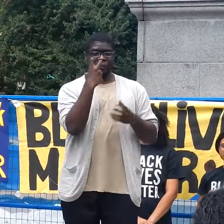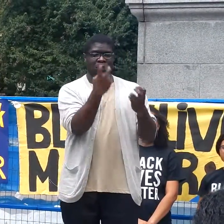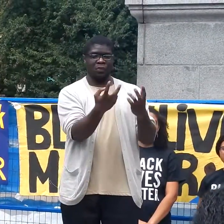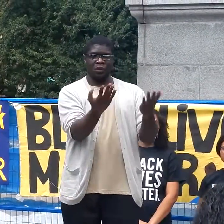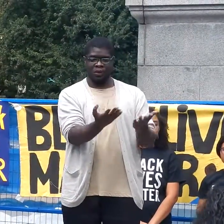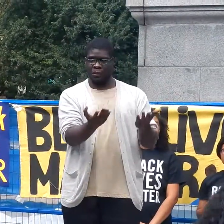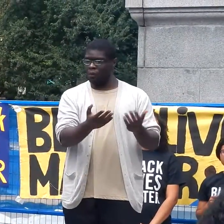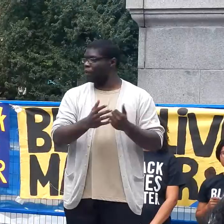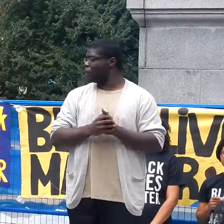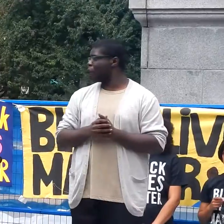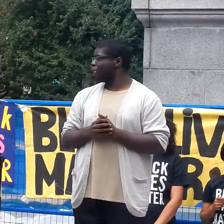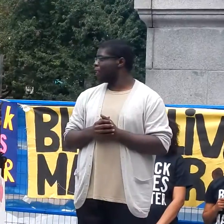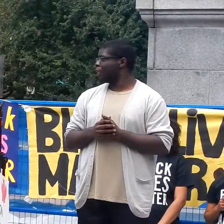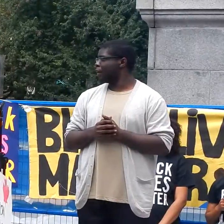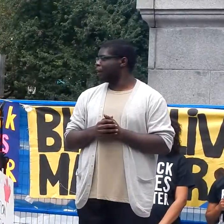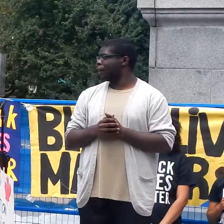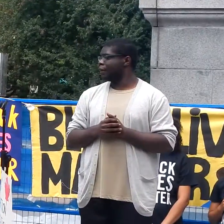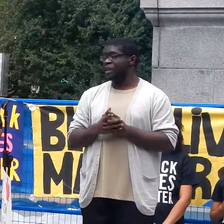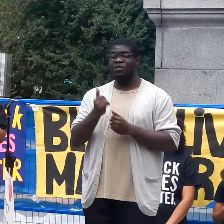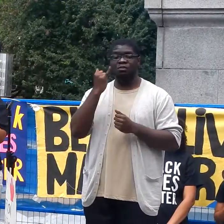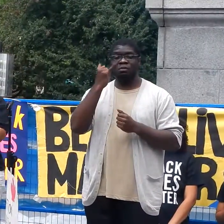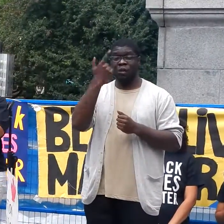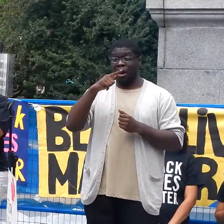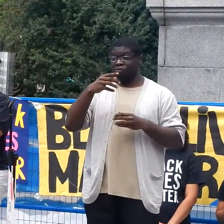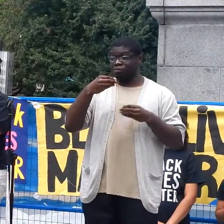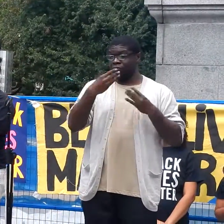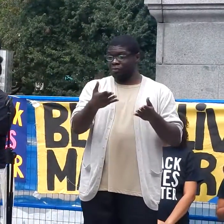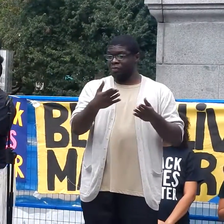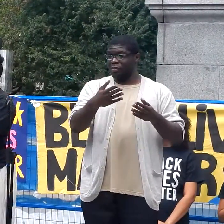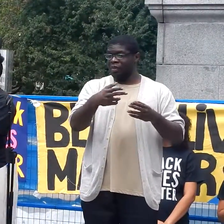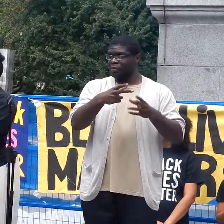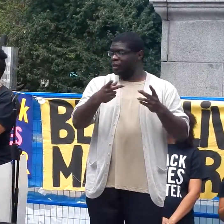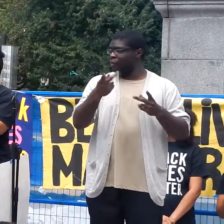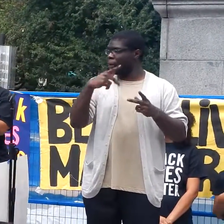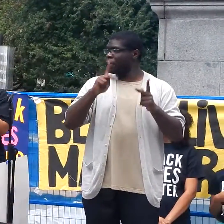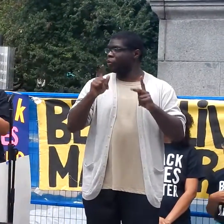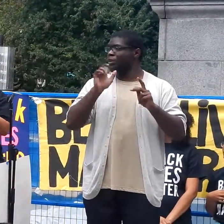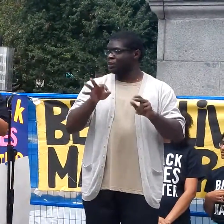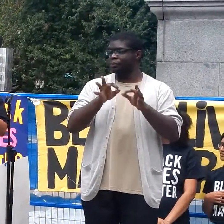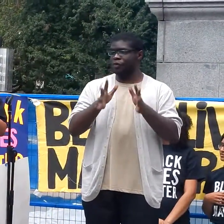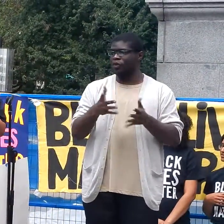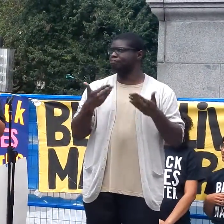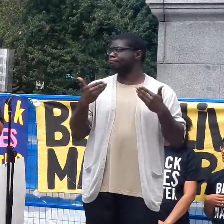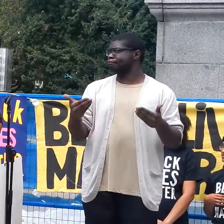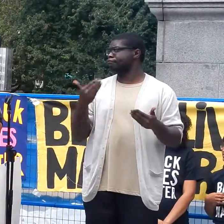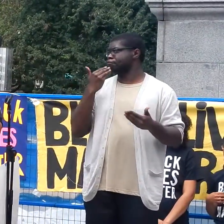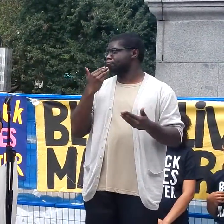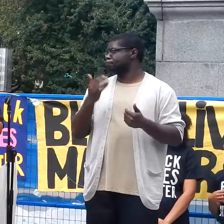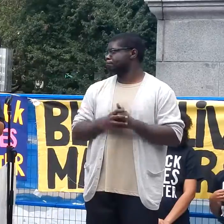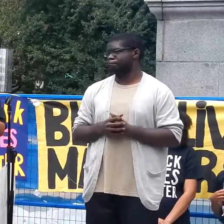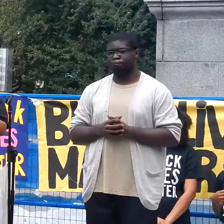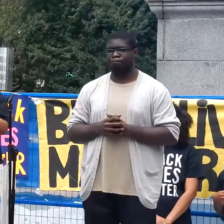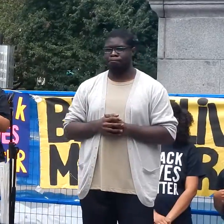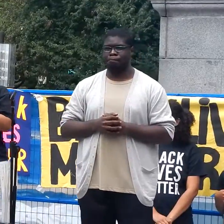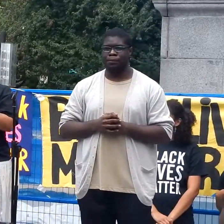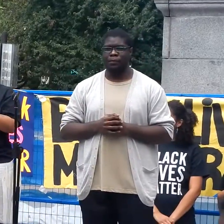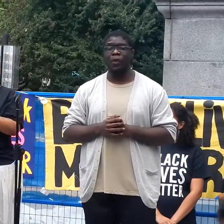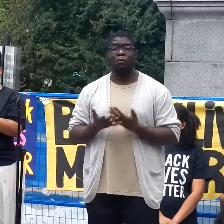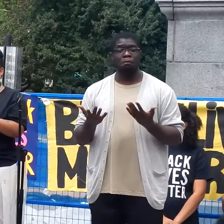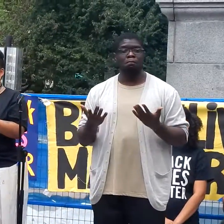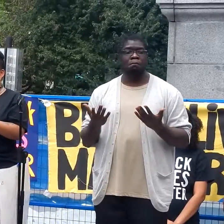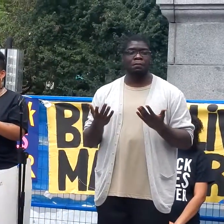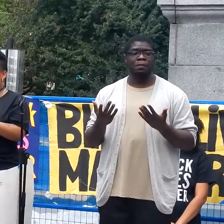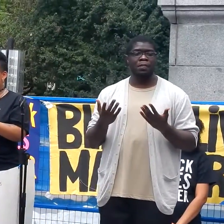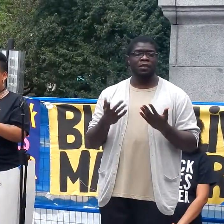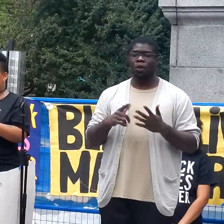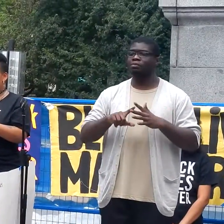if you could give space for those folks to be able to see that would be great thank you so much so yeah just